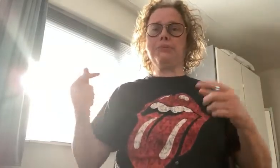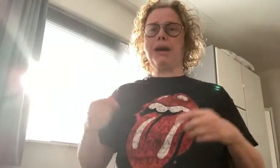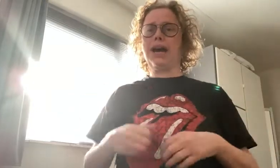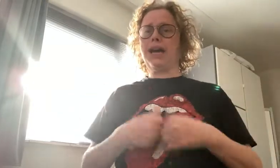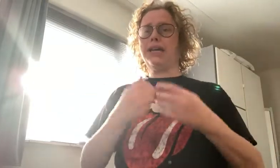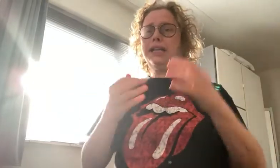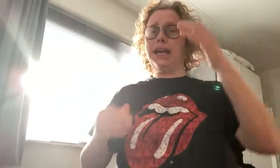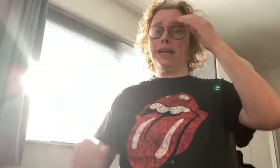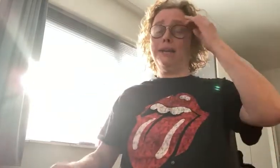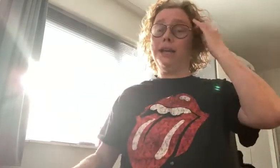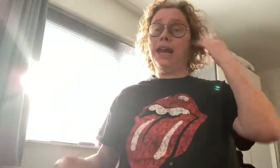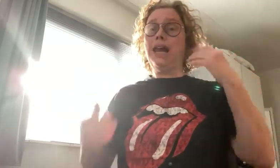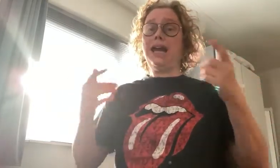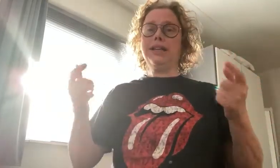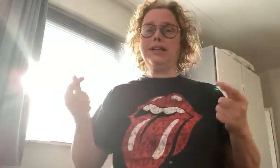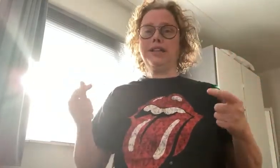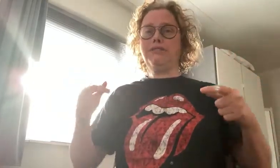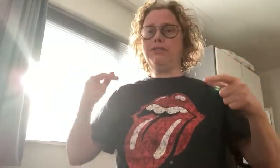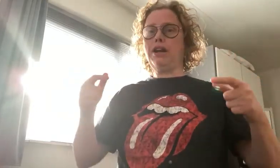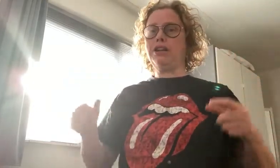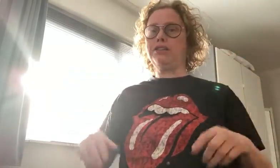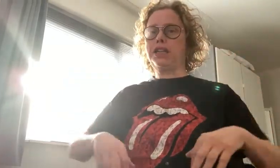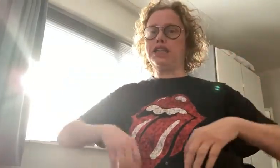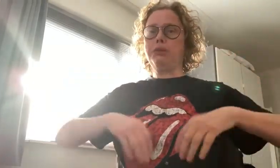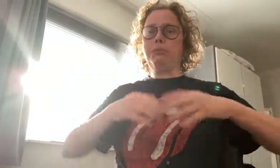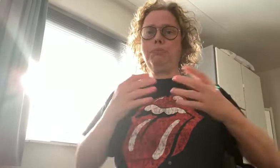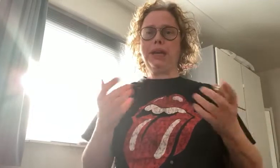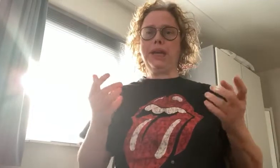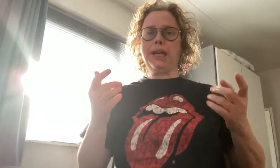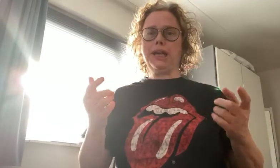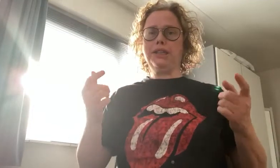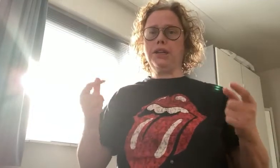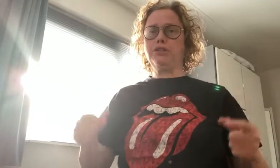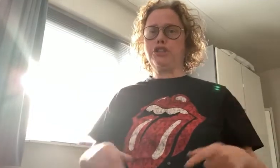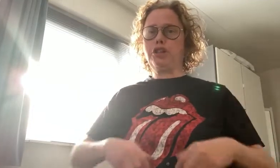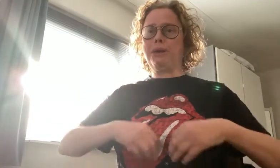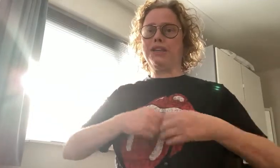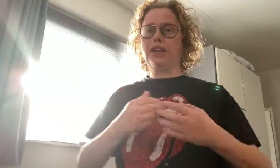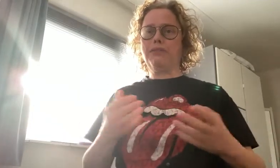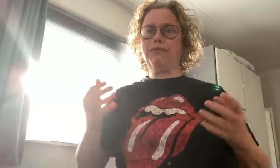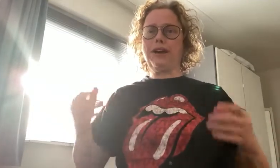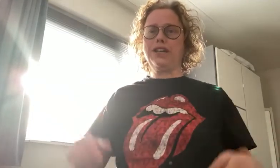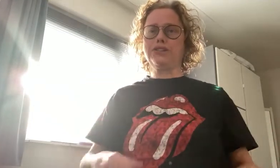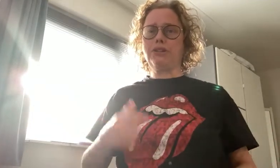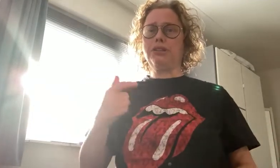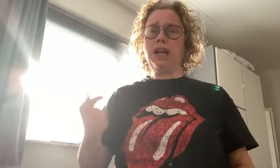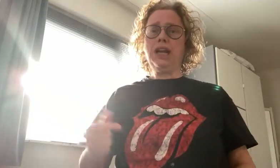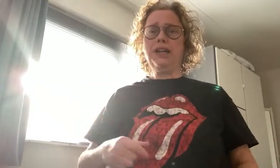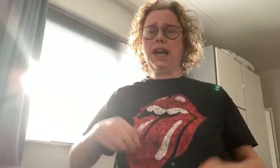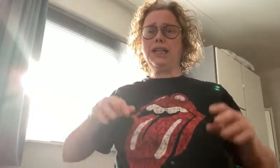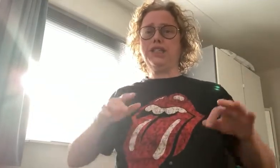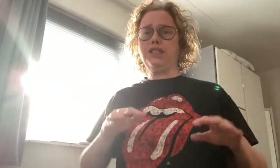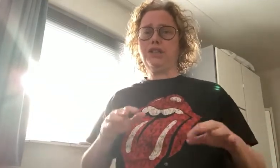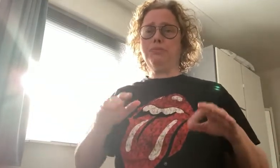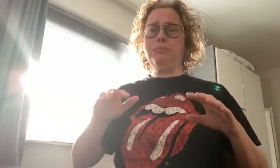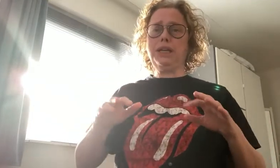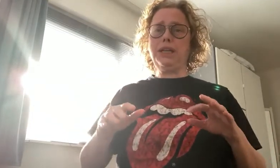my name. And if not this good thing is going to give them some fuzzers. Nice to meet